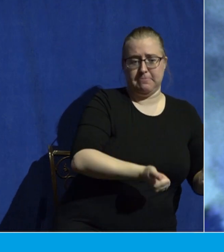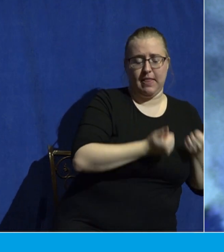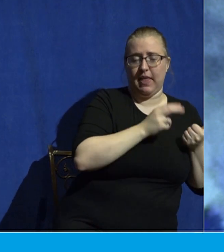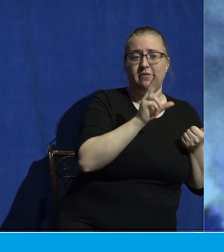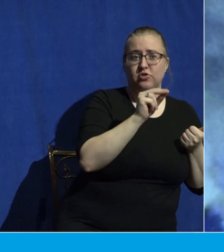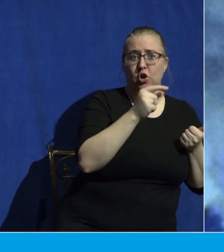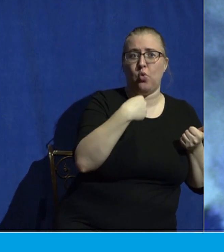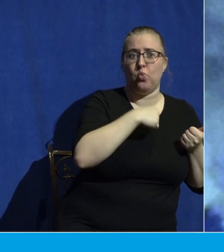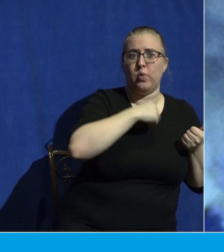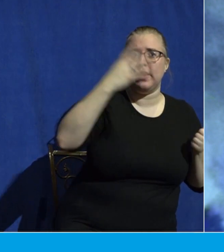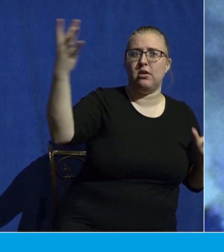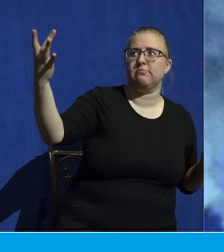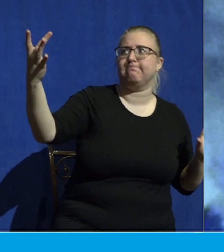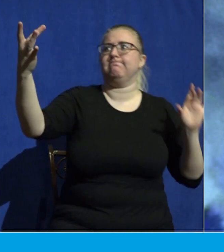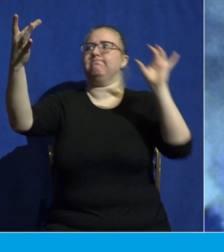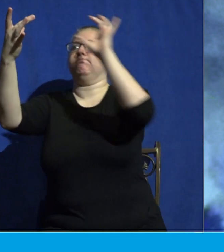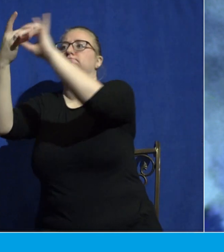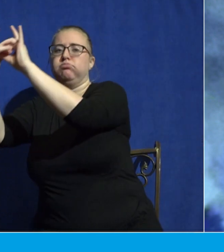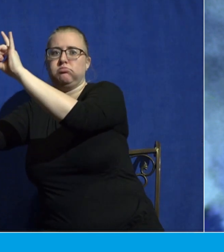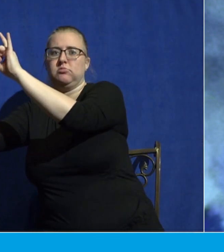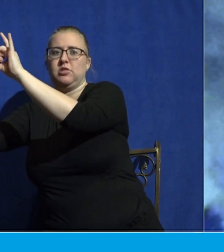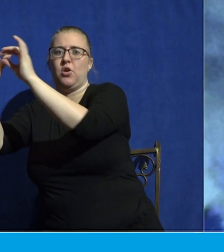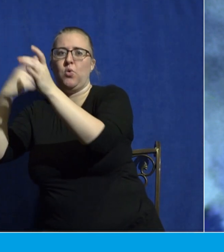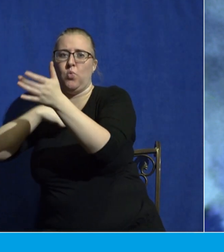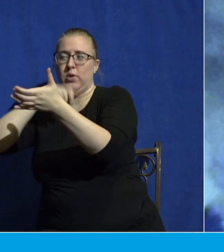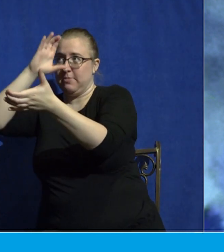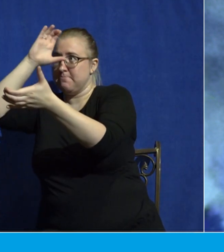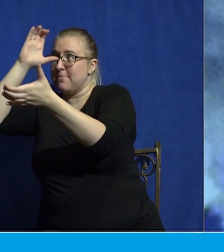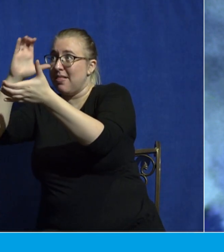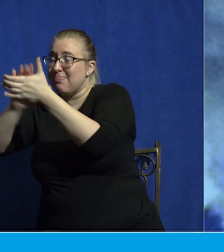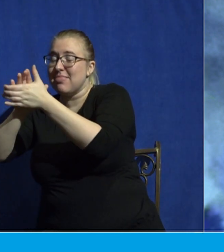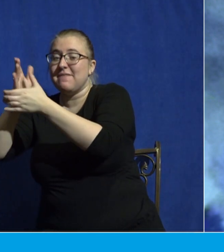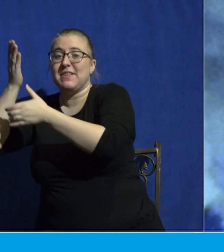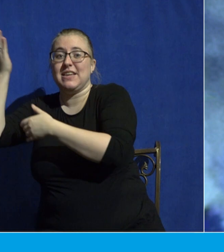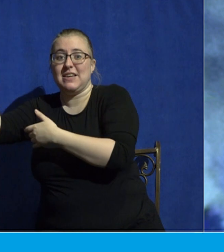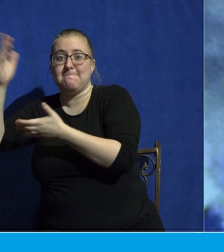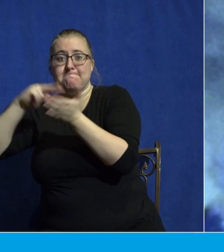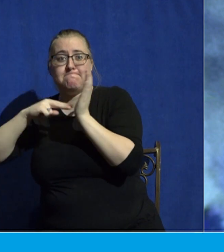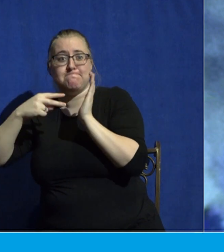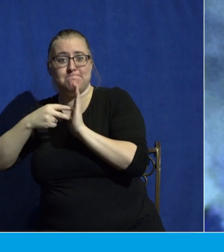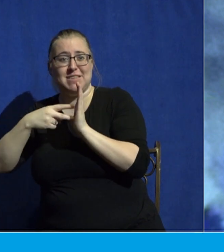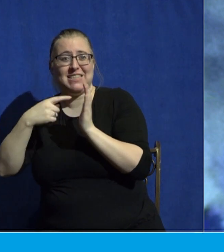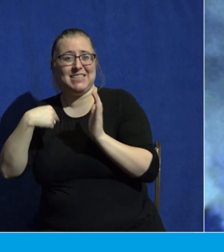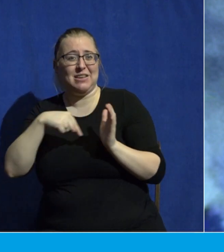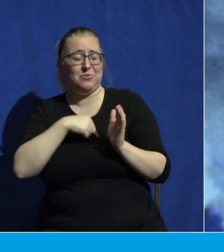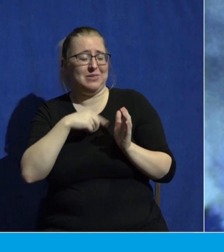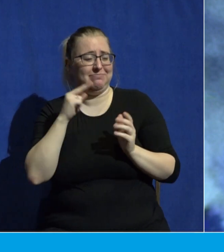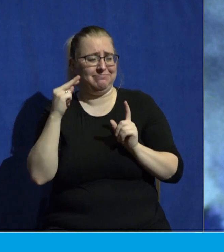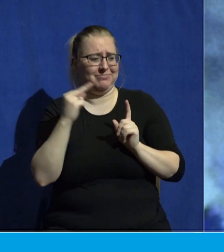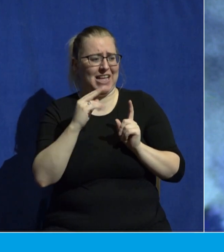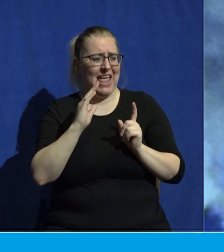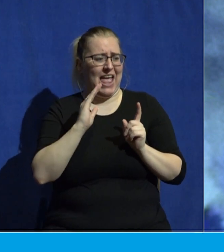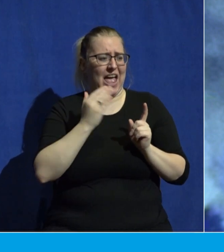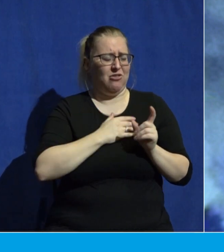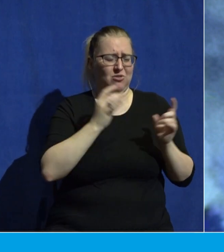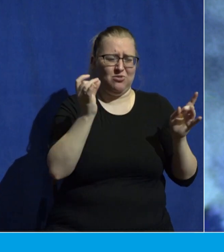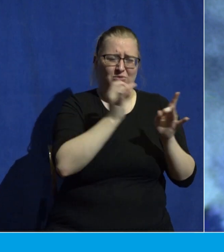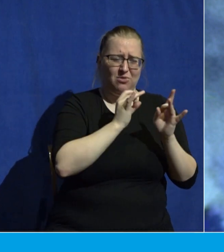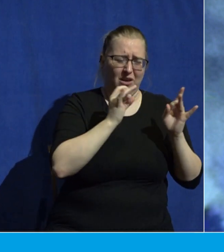him. Believing in him means that we come to see our own dire condition, our inability to remedy